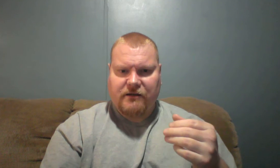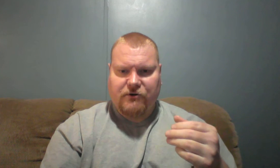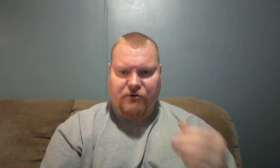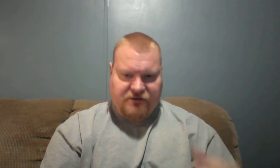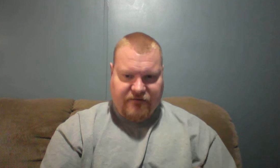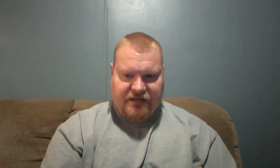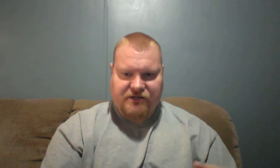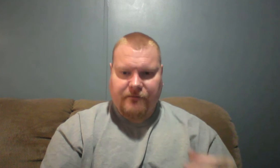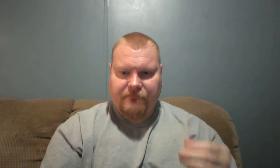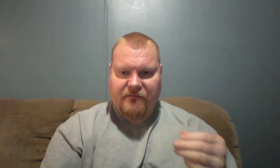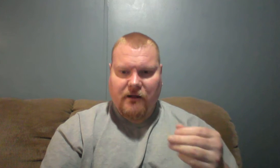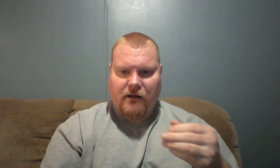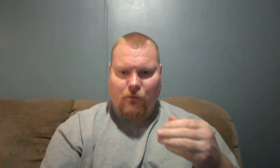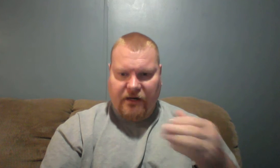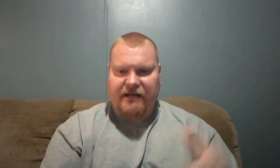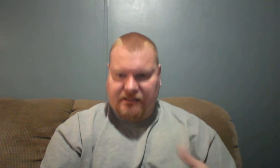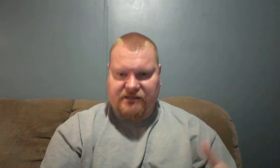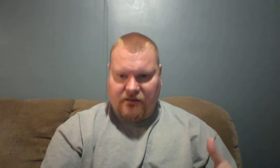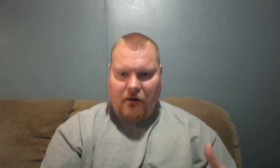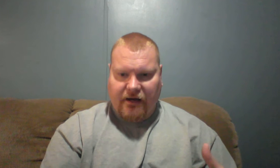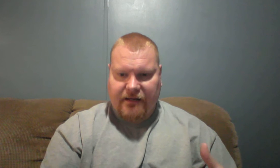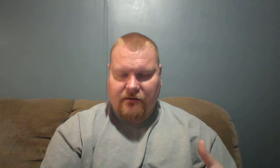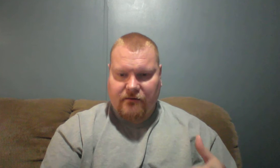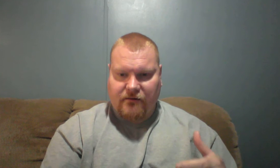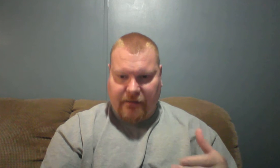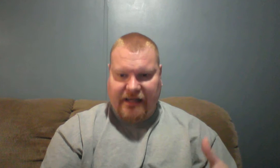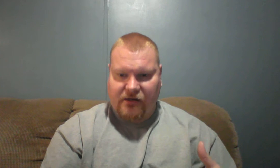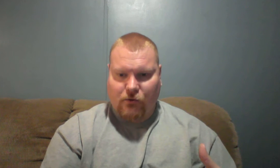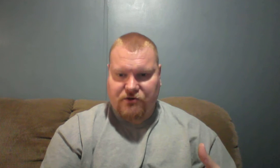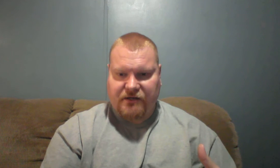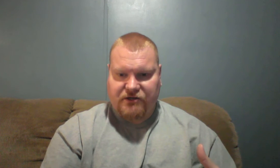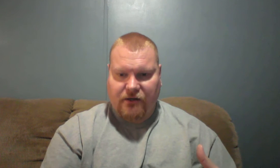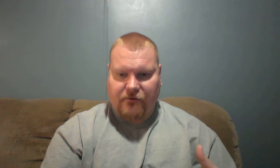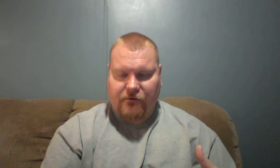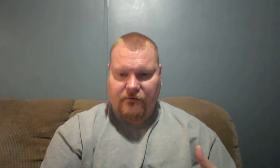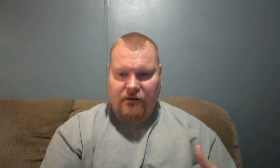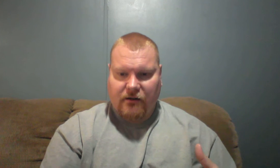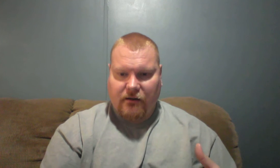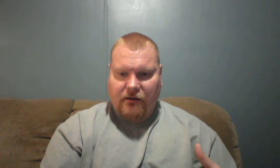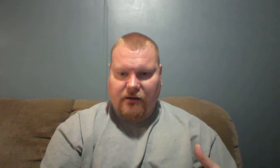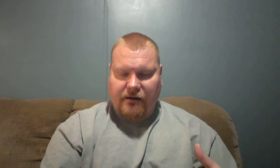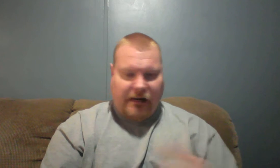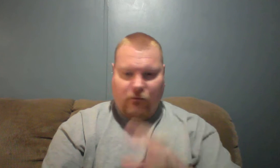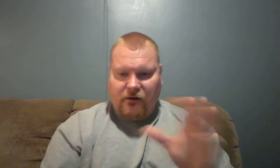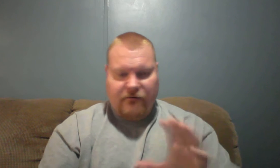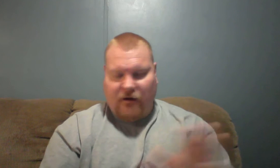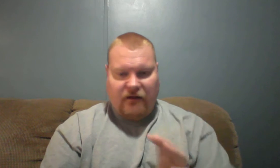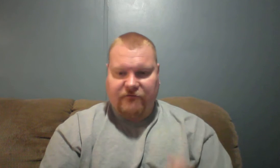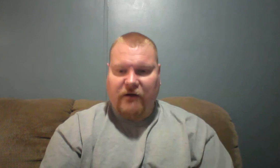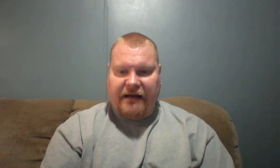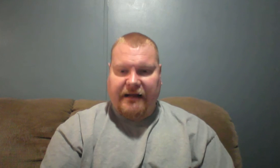that crucifixion, what it does to the body, the pain and torture that you go through. And I won't go through all of it right now.